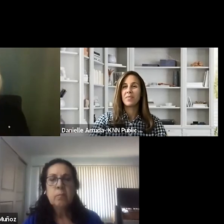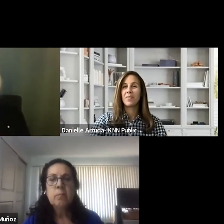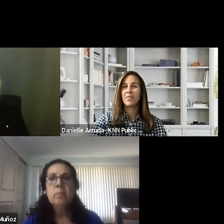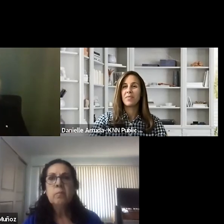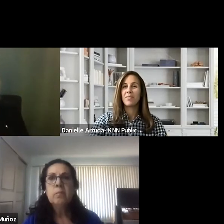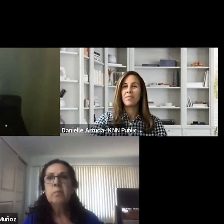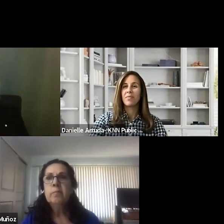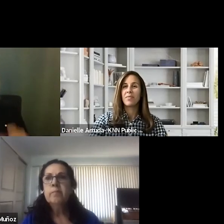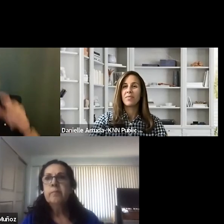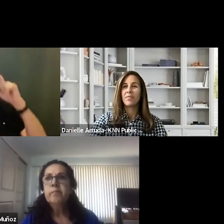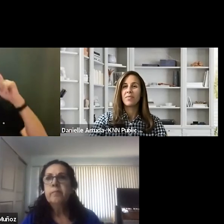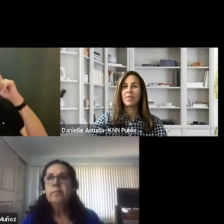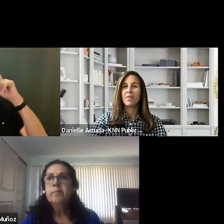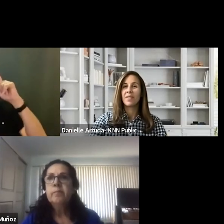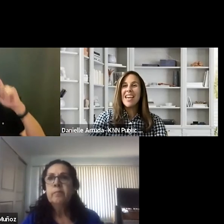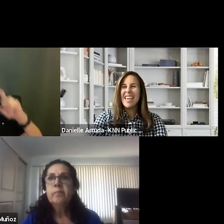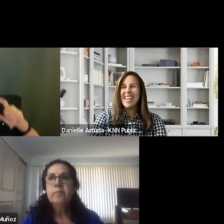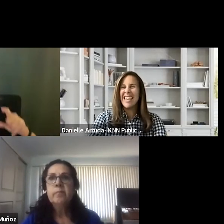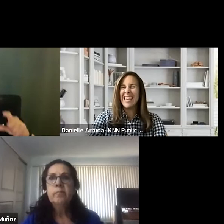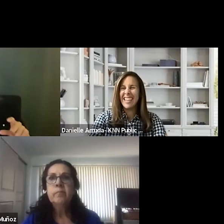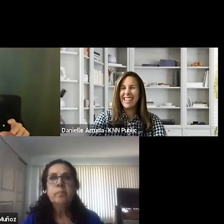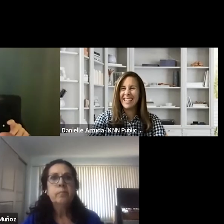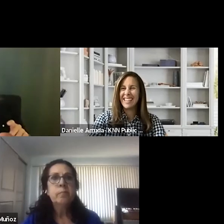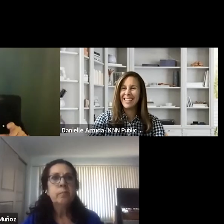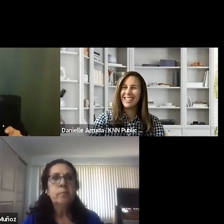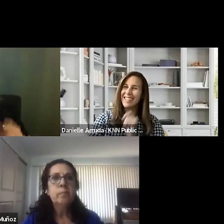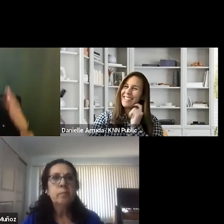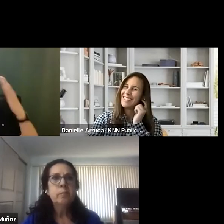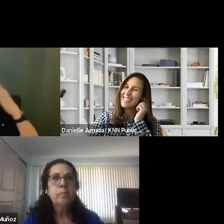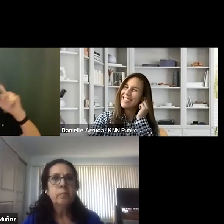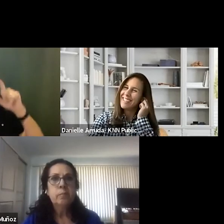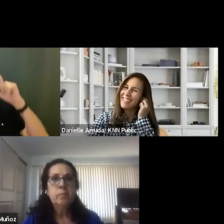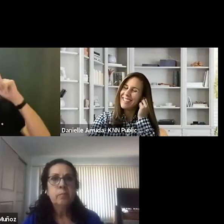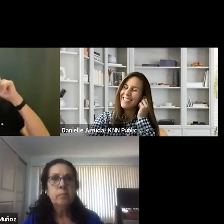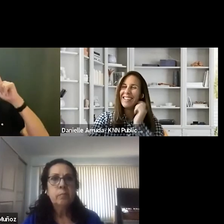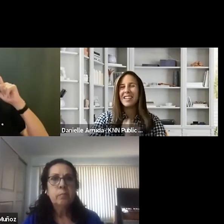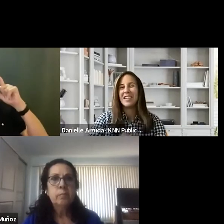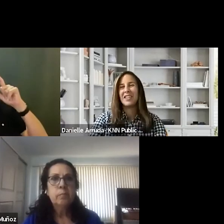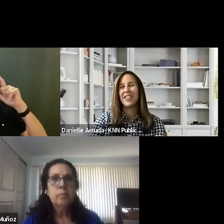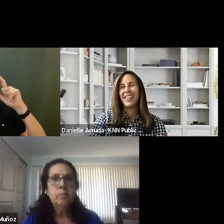wearing your sunglasses because our future is so bright, right? And you can't see it. It's so bright. It's that song.